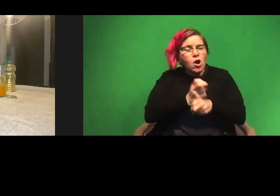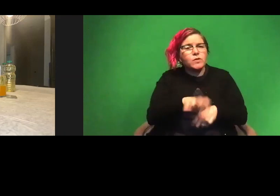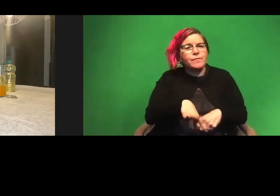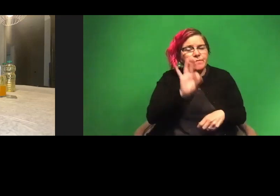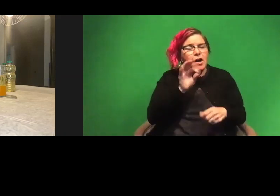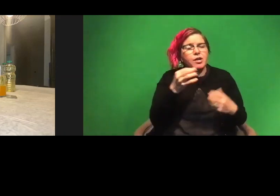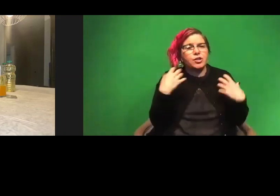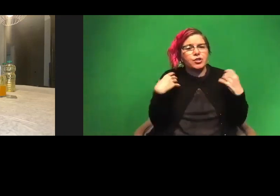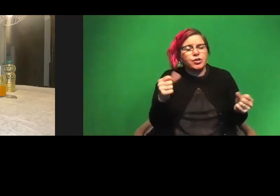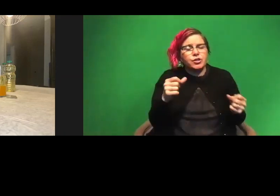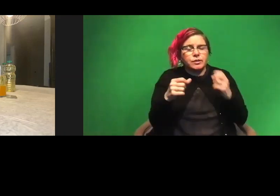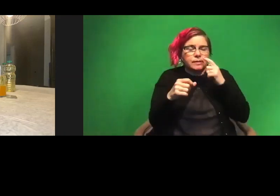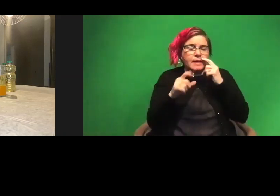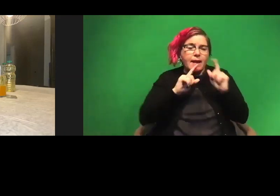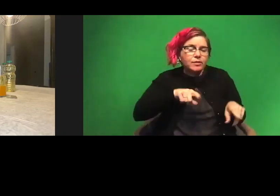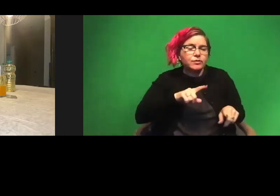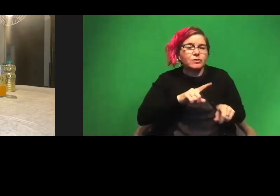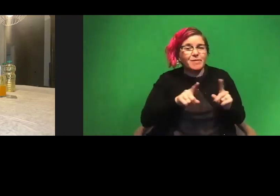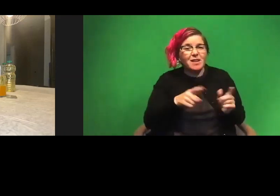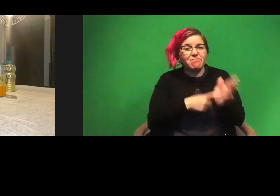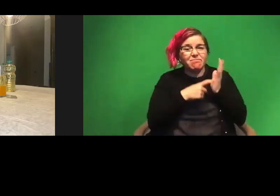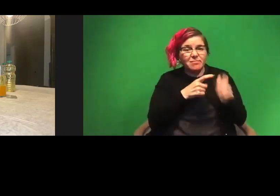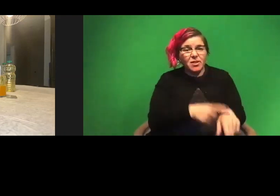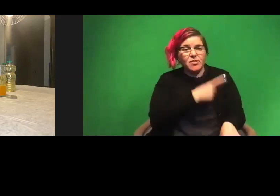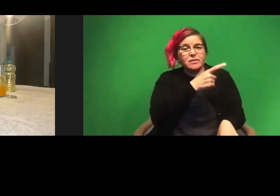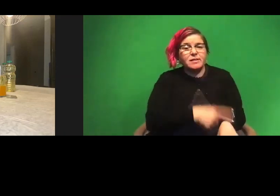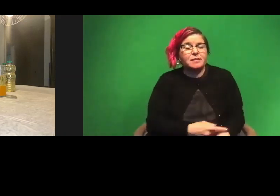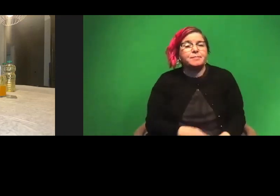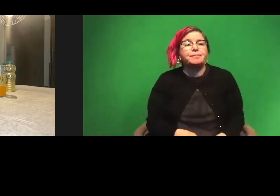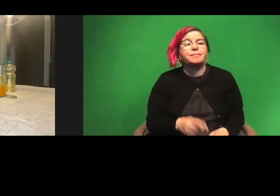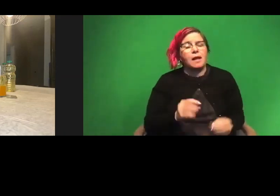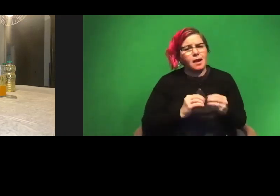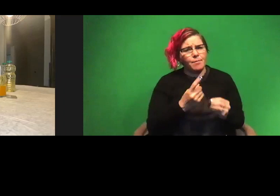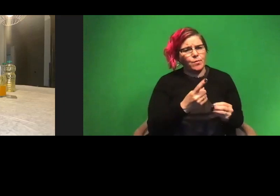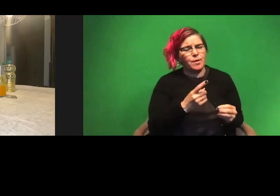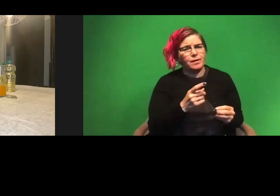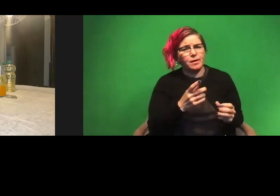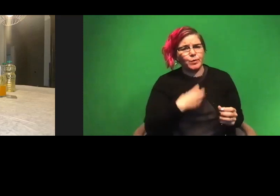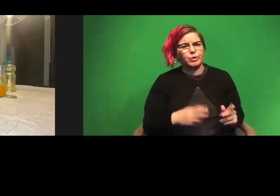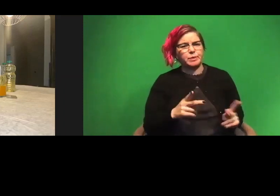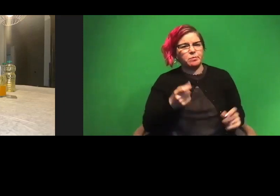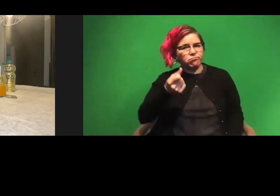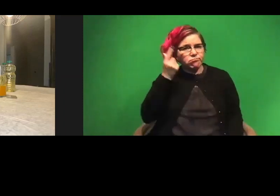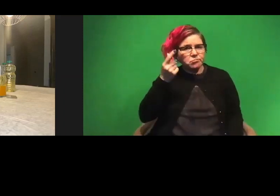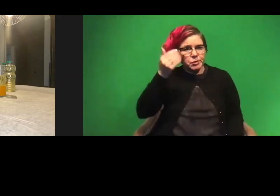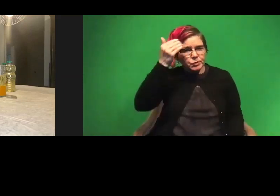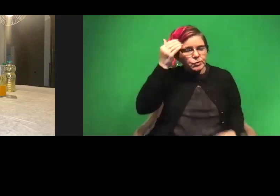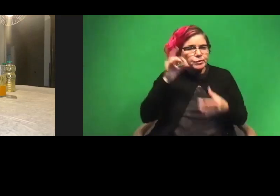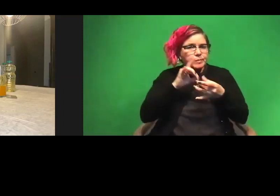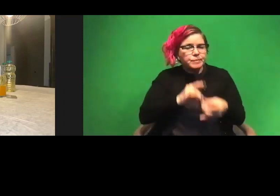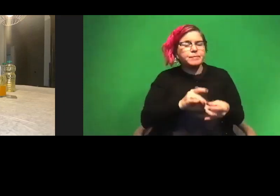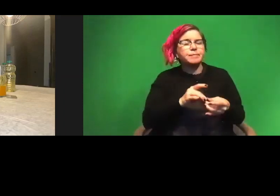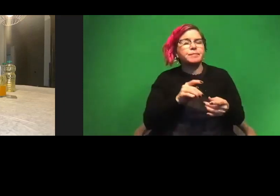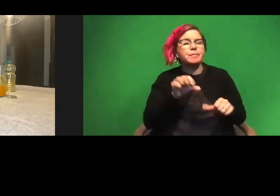and these answers, but it takes a long time. So that's the number one thing that I want people to understand when it comes to being a